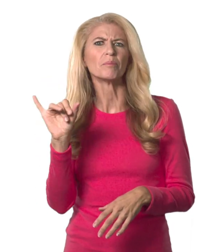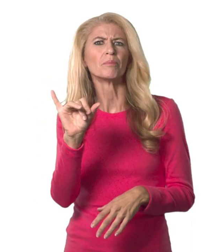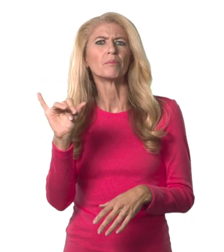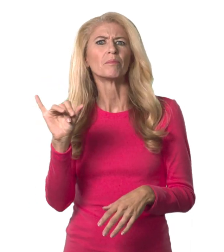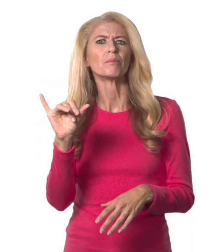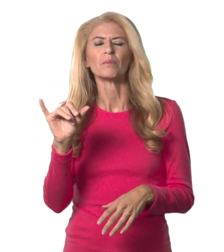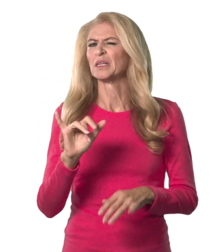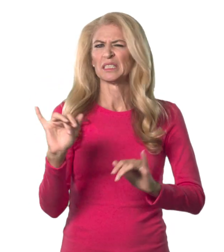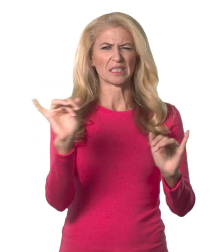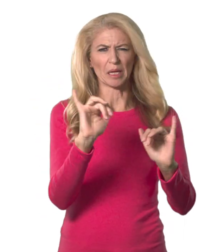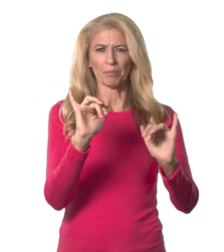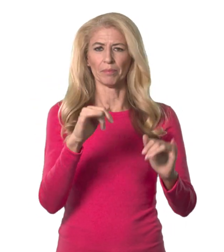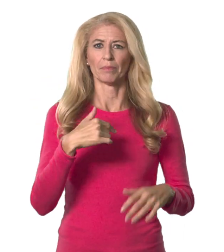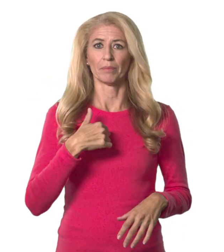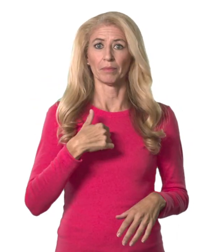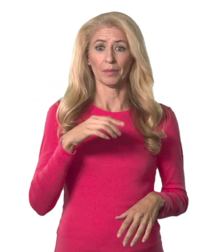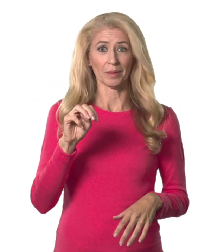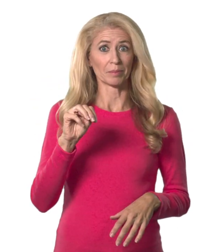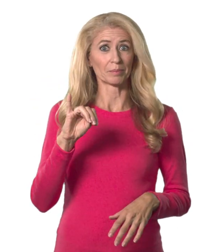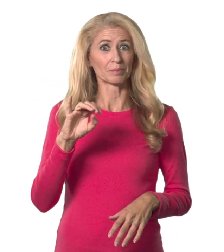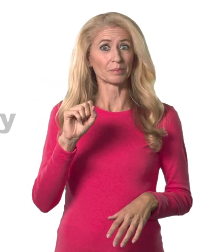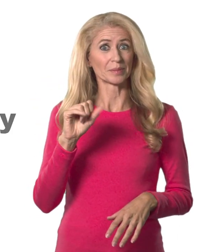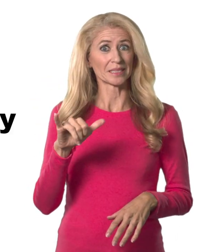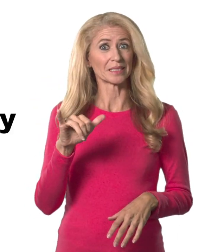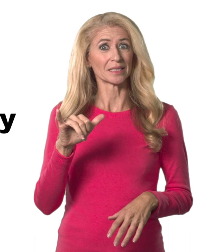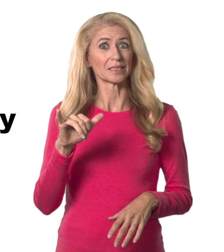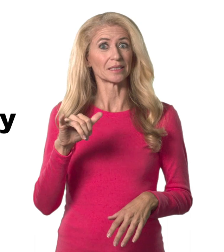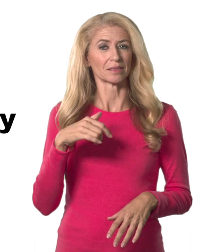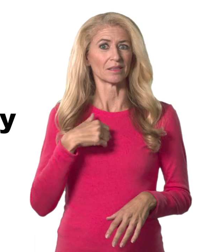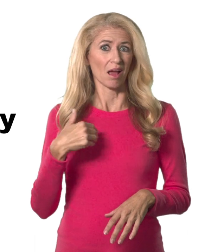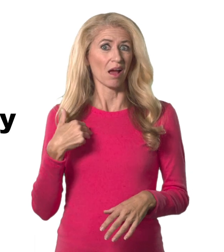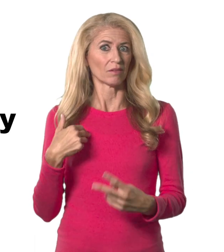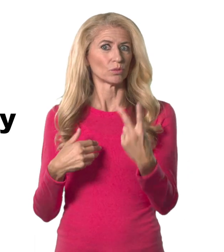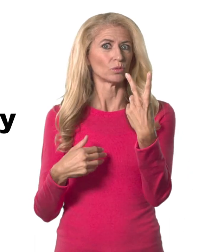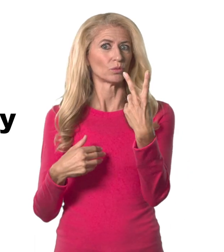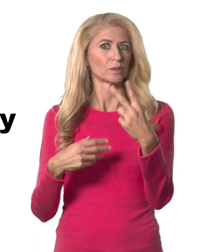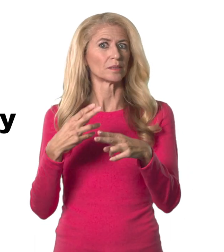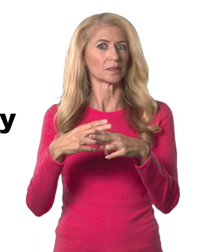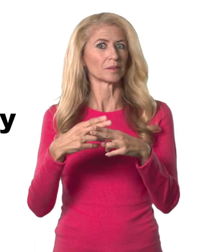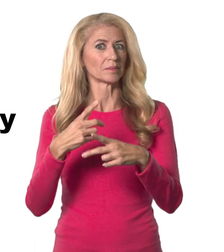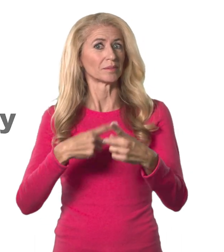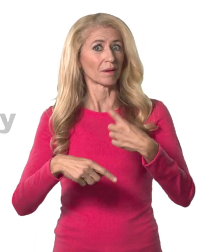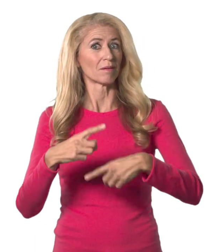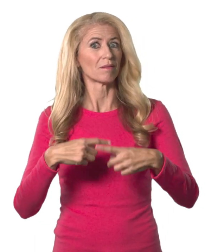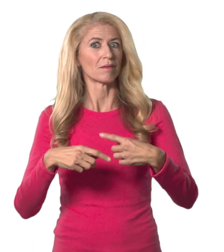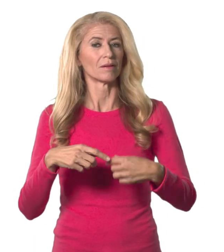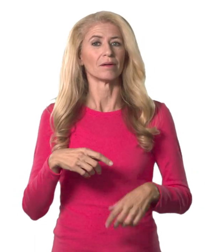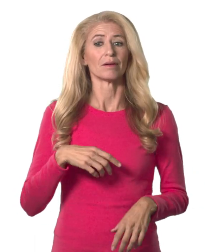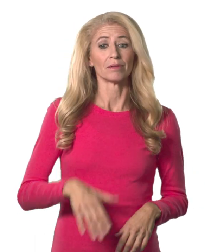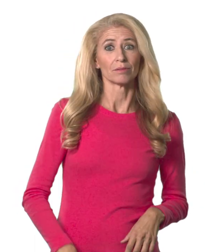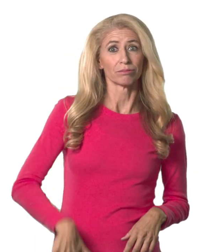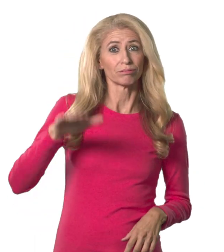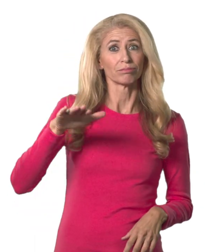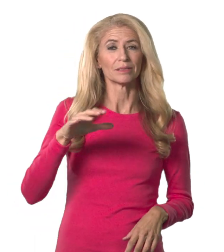to me, but everyone calls him Bill. I also have used two name signs. I used one growing up